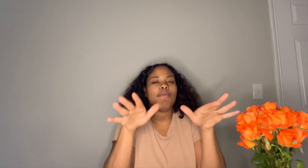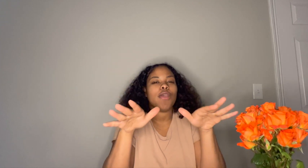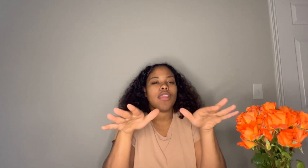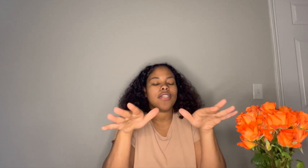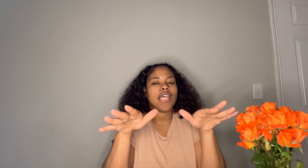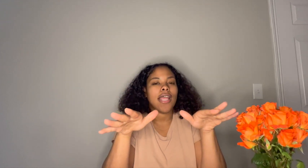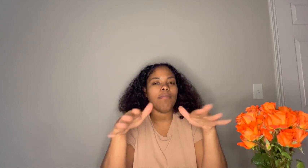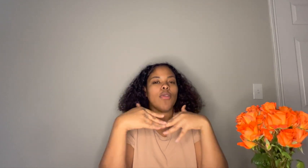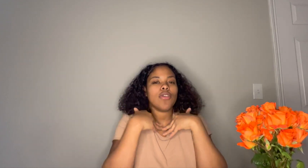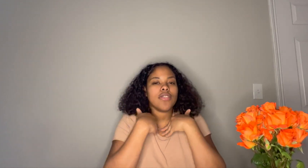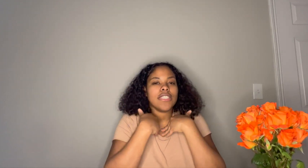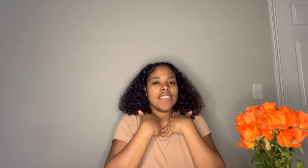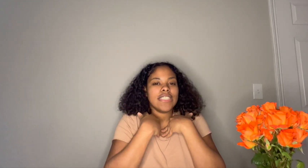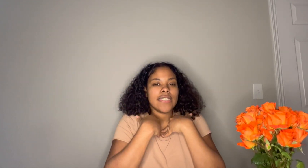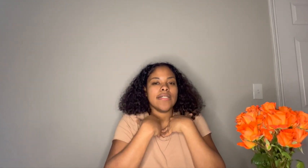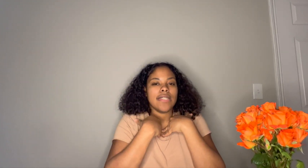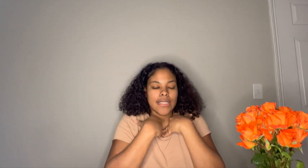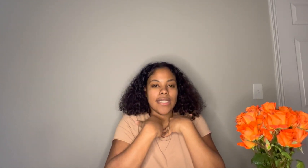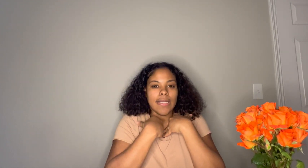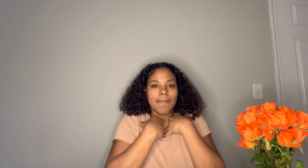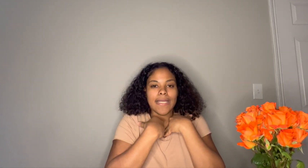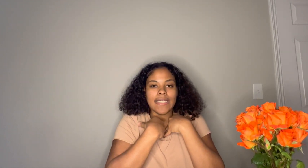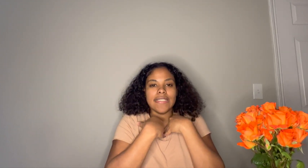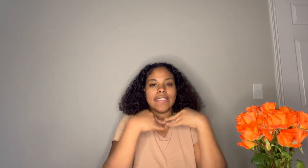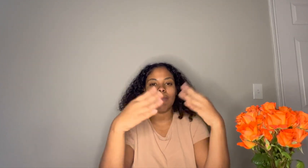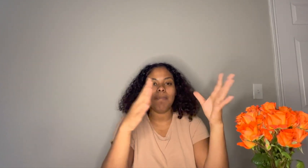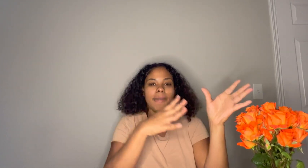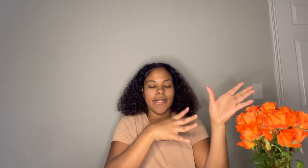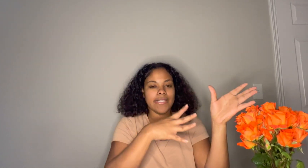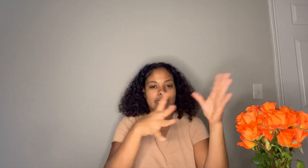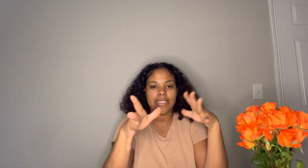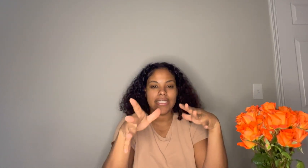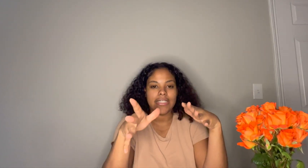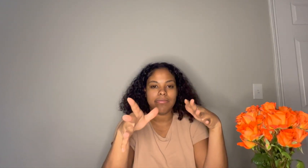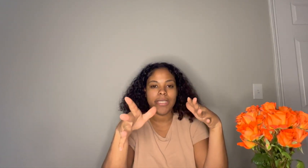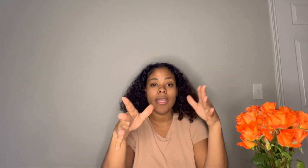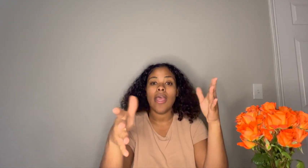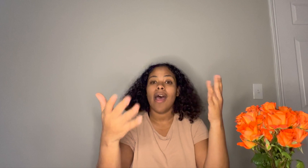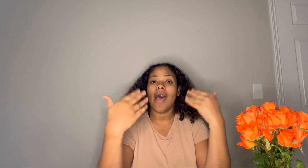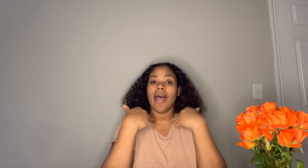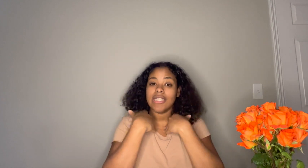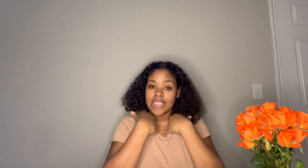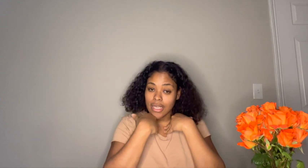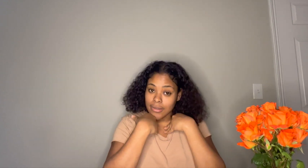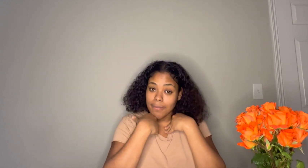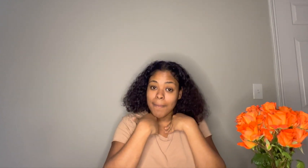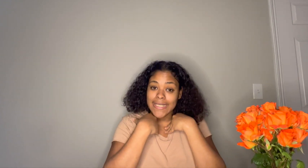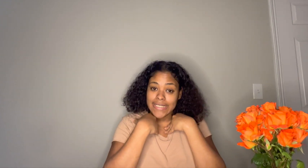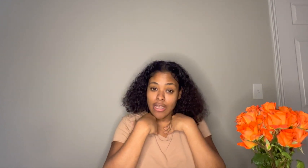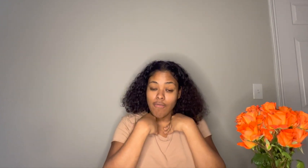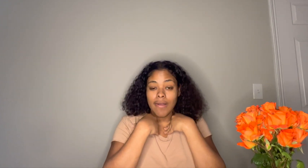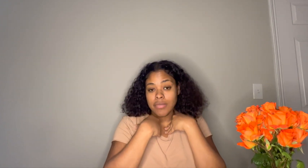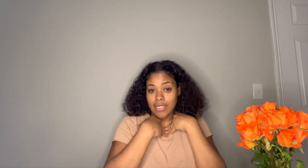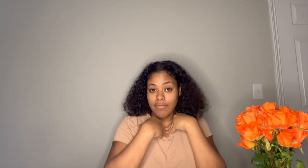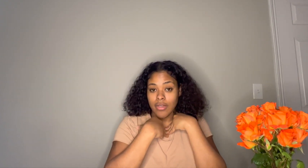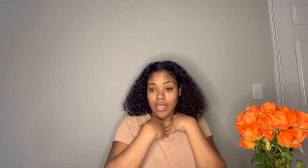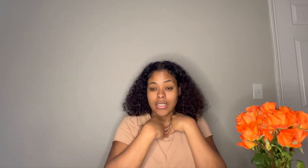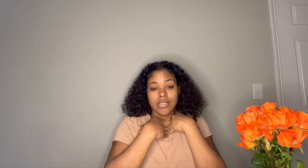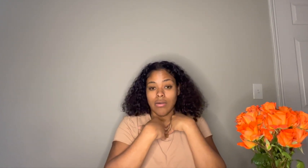worth your time your girl is still learning because my parents didn't teach me I tap myself I'm self-taught so